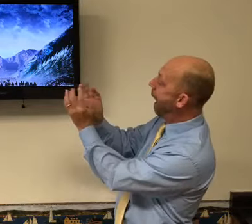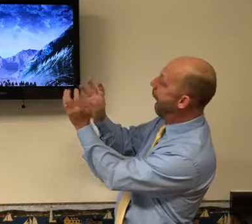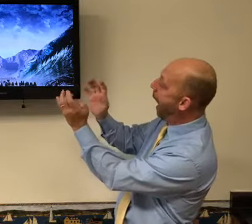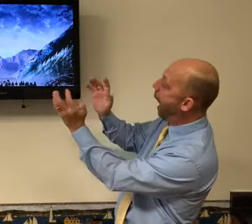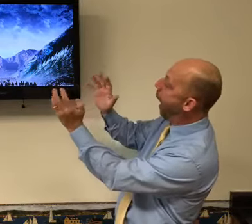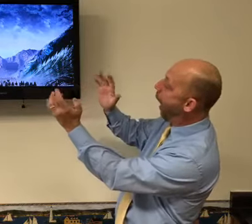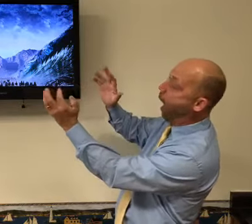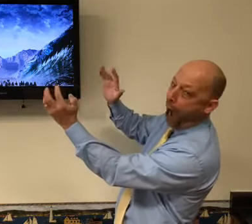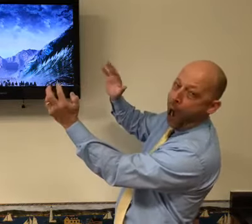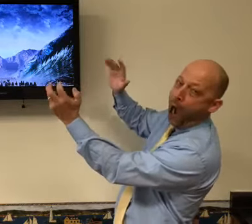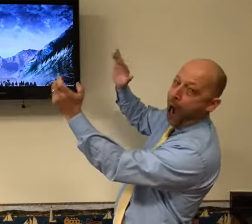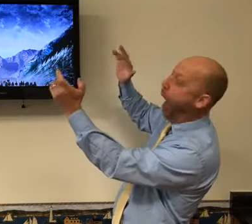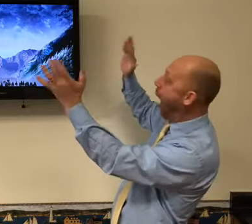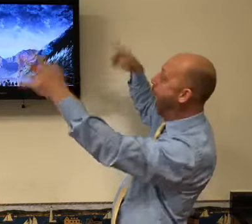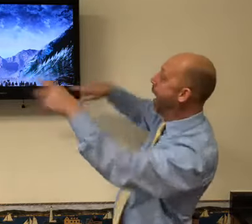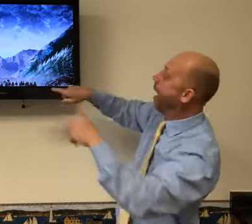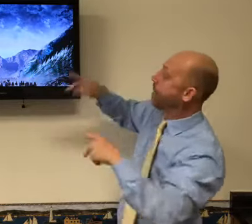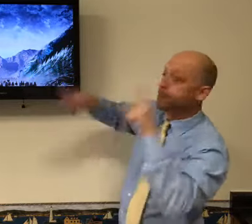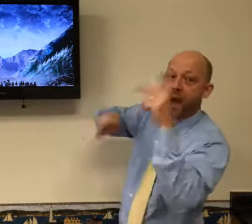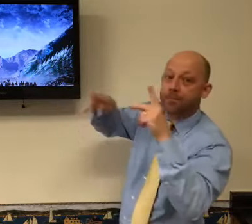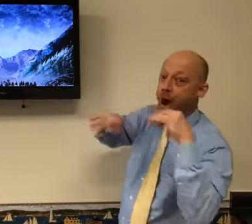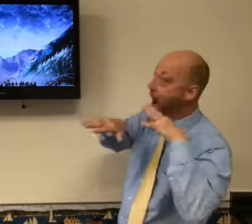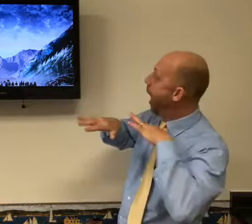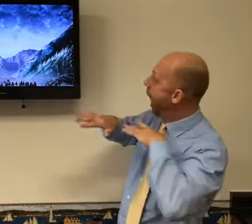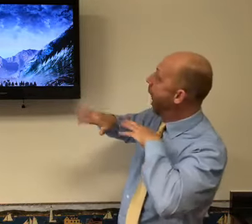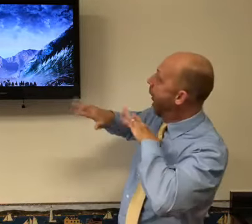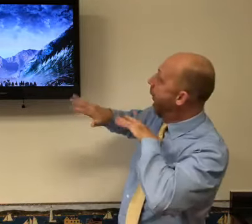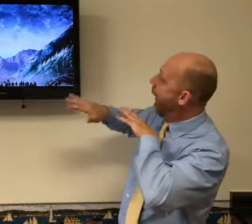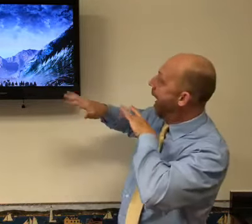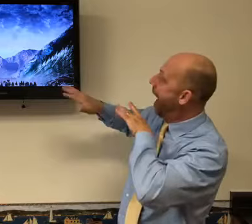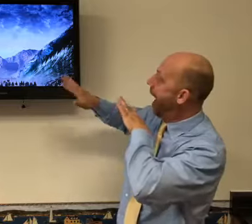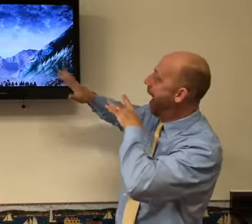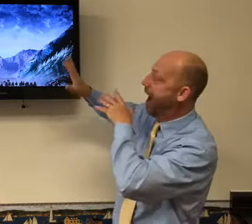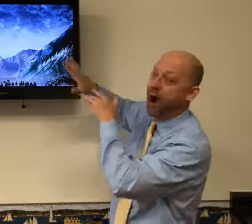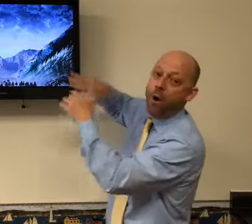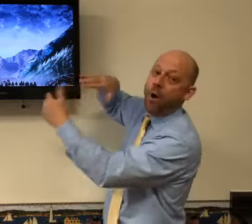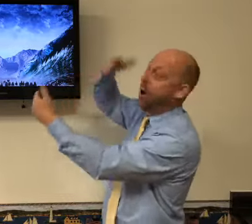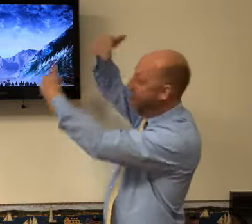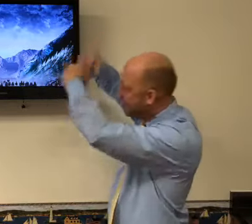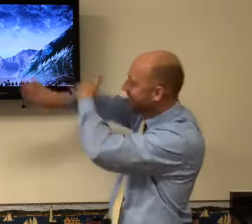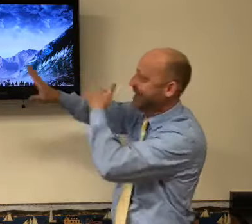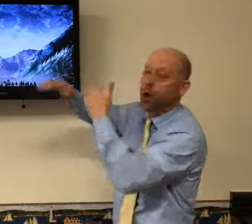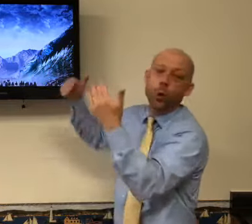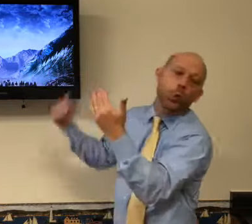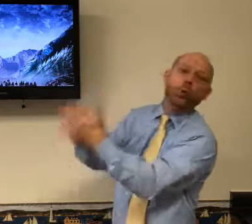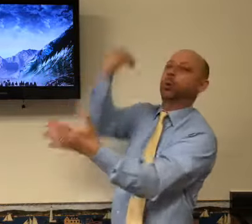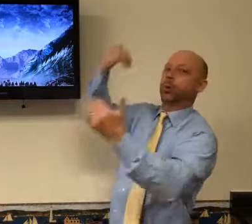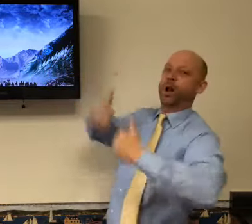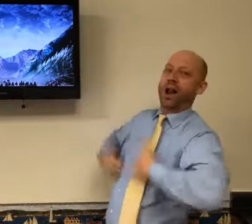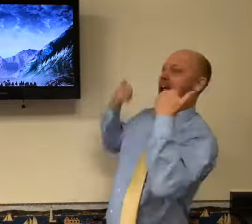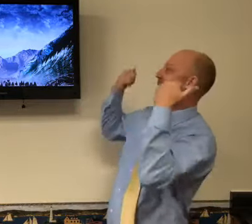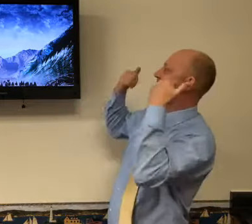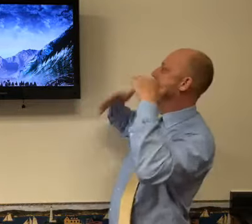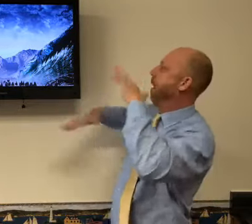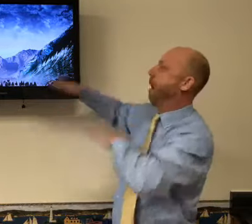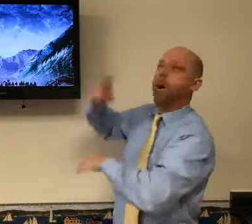And this is a gorgeous picture. I love looking at this picture. All these people, as they're walking across the land, they're going into their new